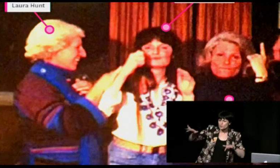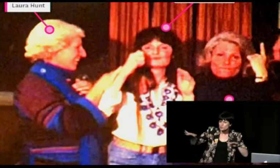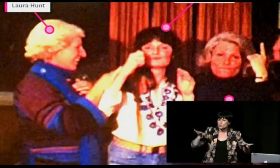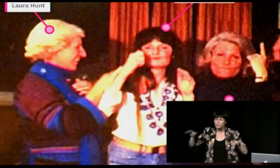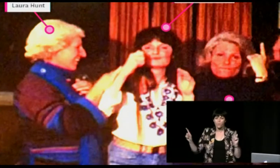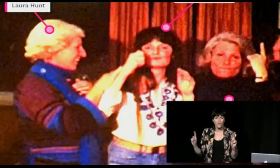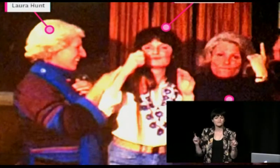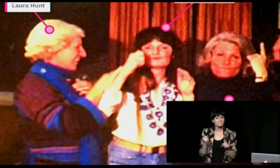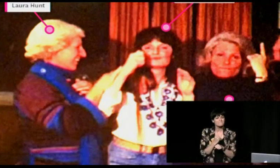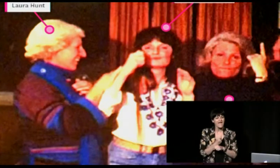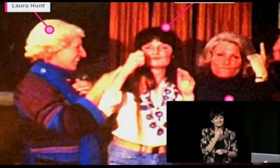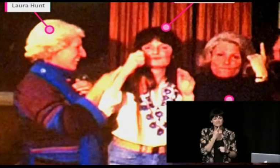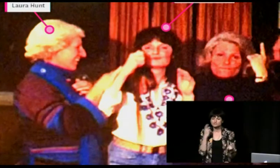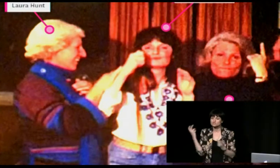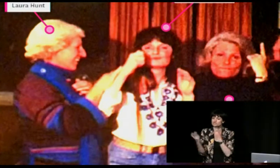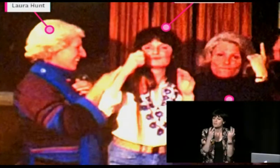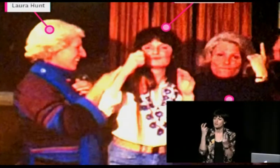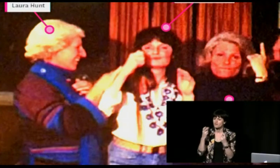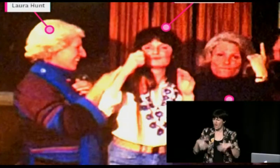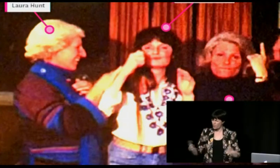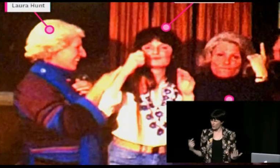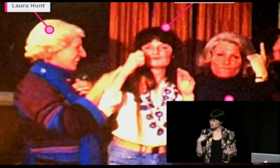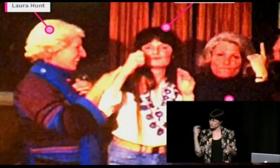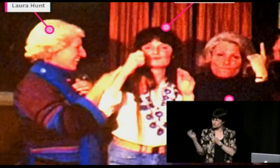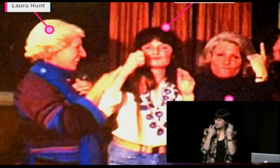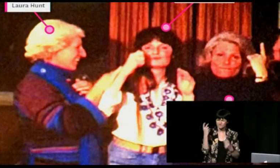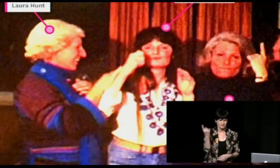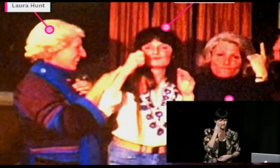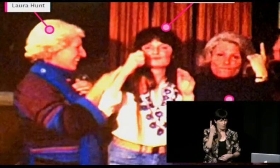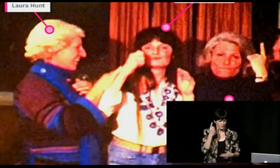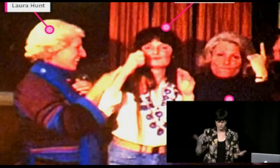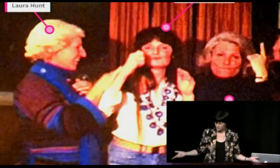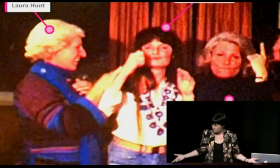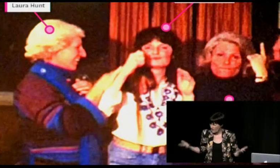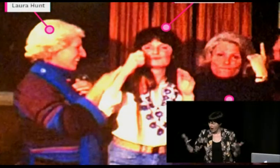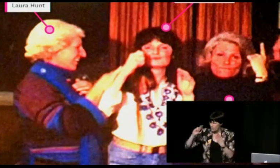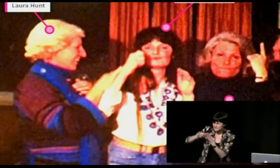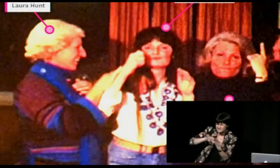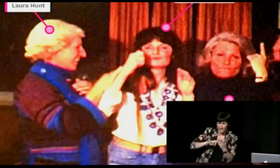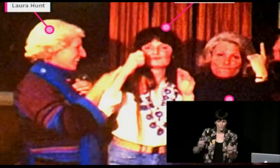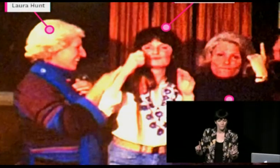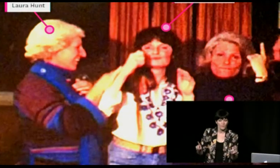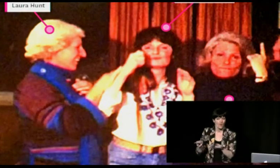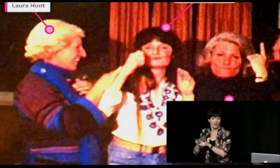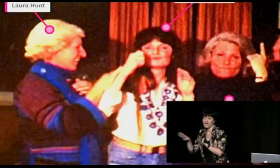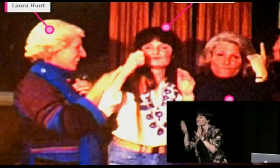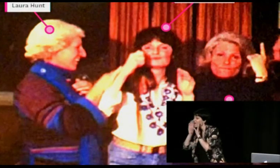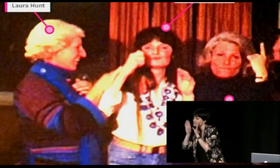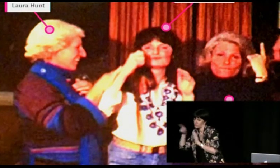deaf people are able to name who is present in certain videos you might also be familiar with this kind of